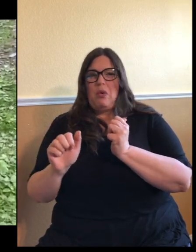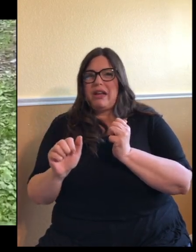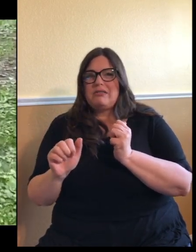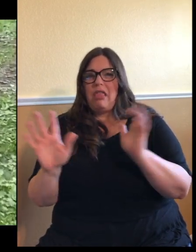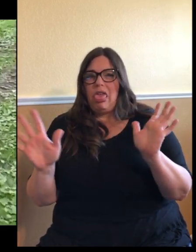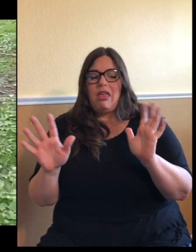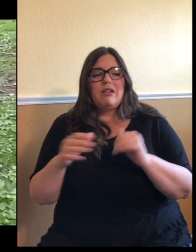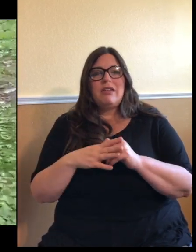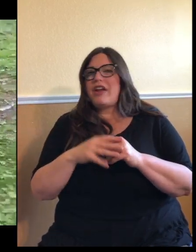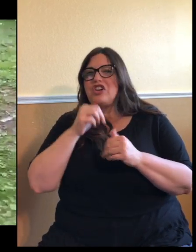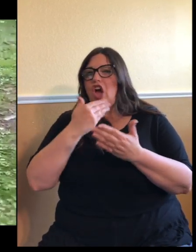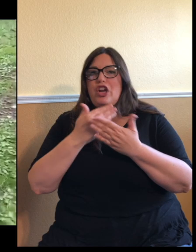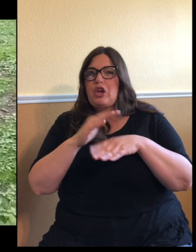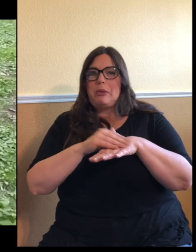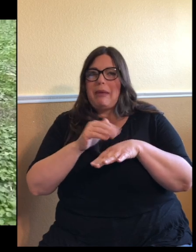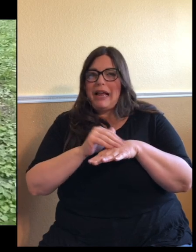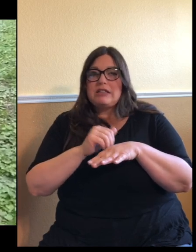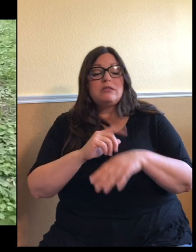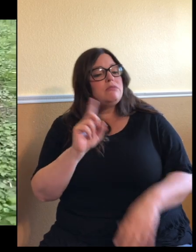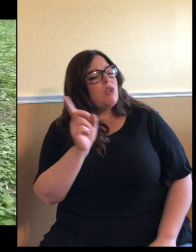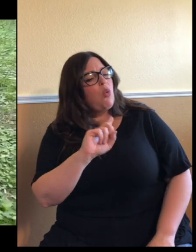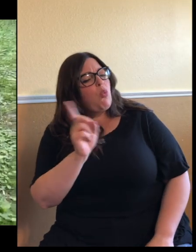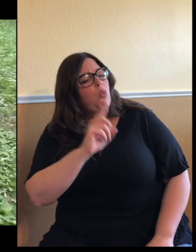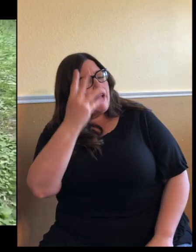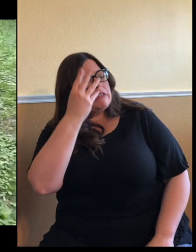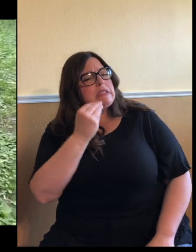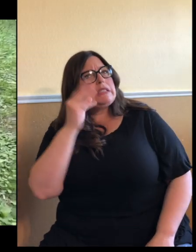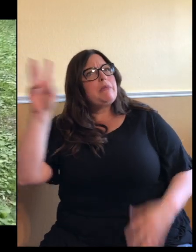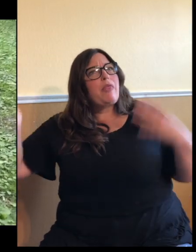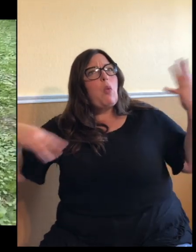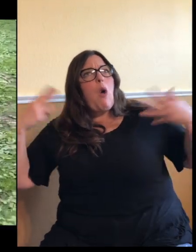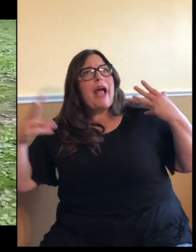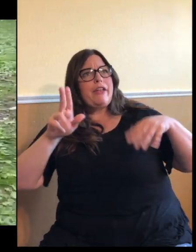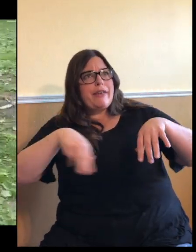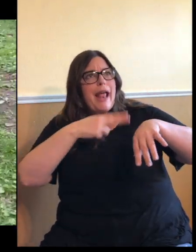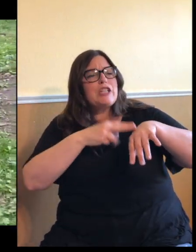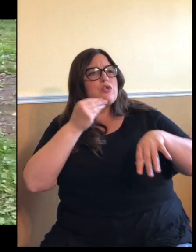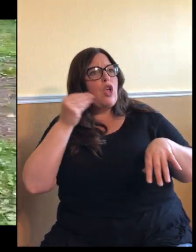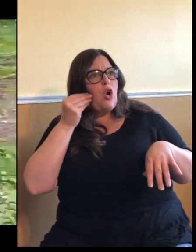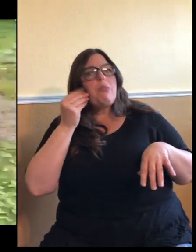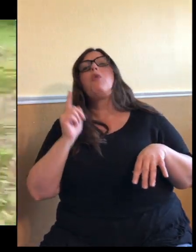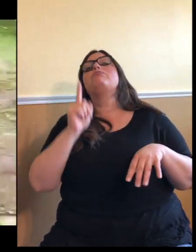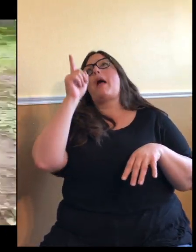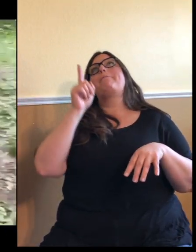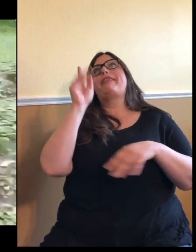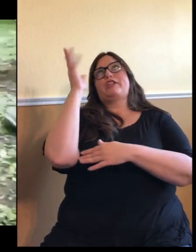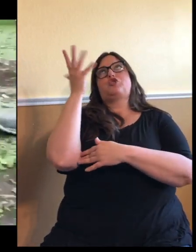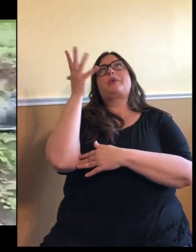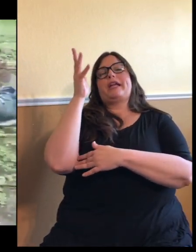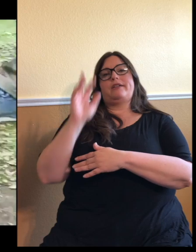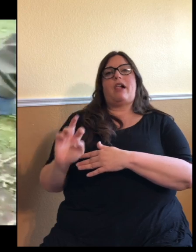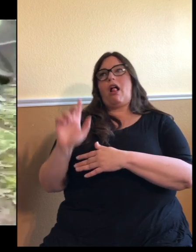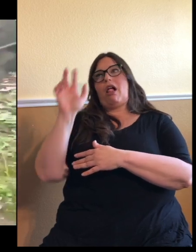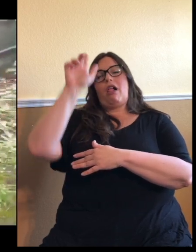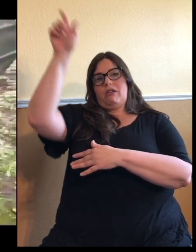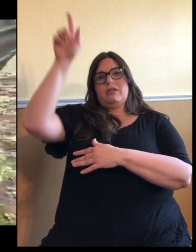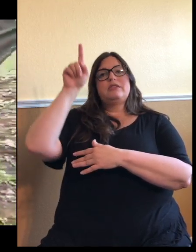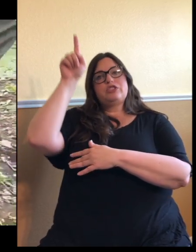sleep in their natural habitat? They sleep up in the trees. They'll lay in the branches and lay across the branches there. Or sometimes